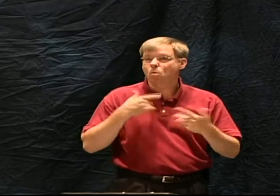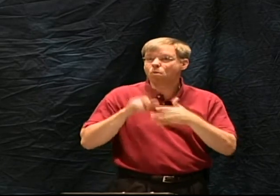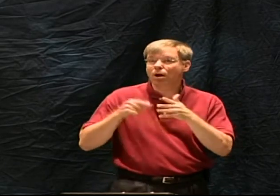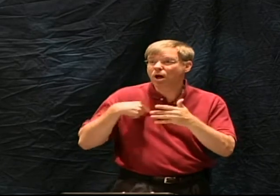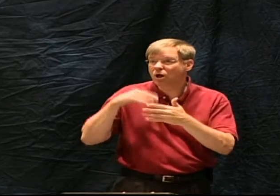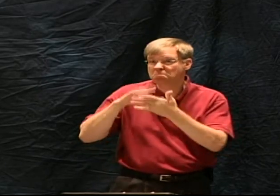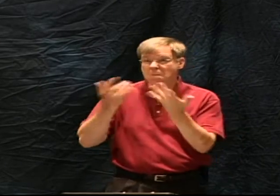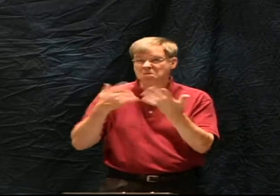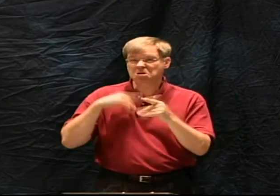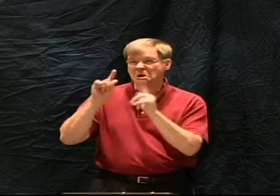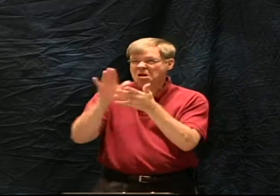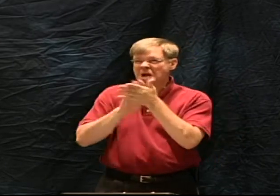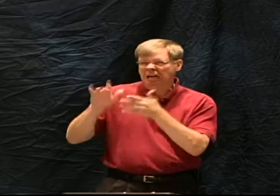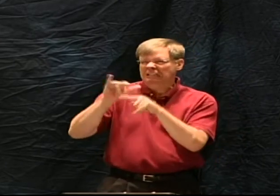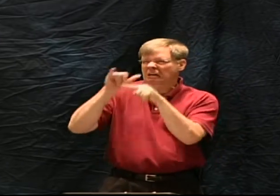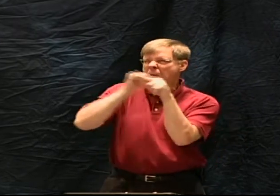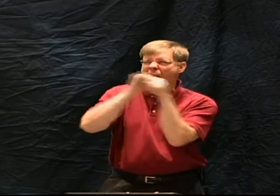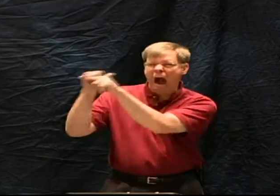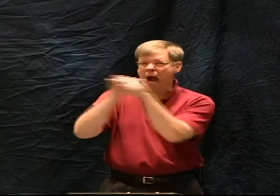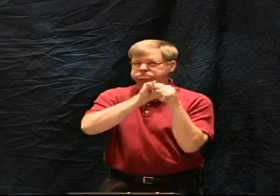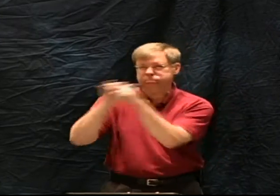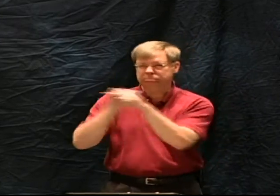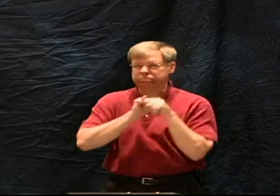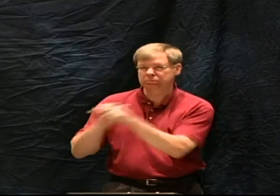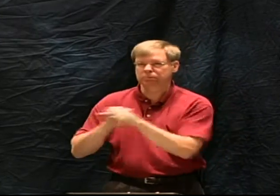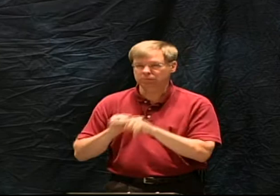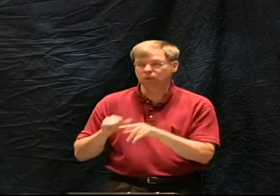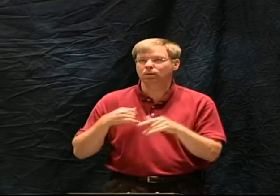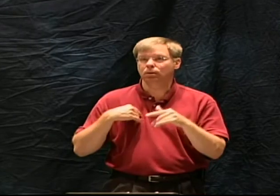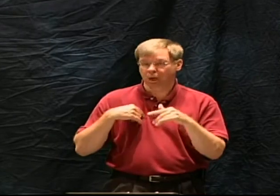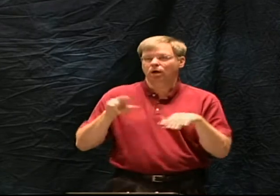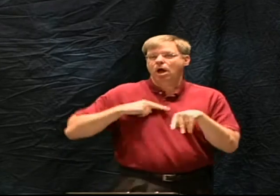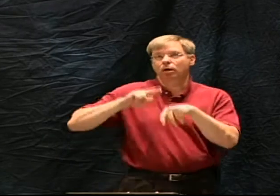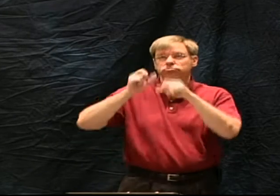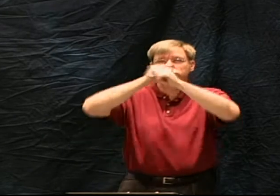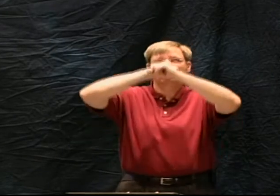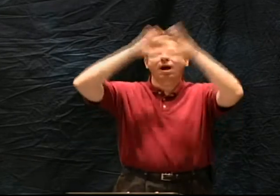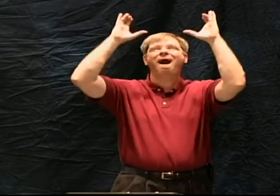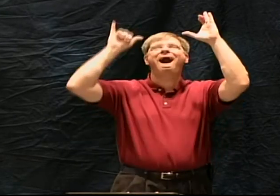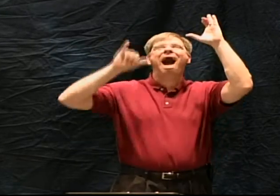They used their own vocabulary. They used their own style.